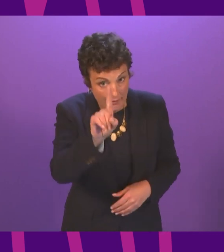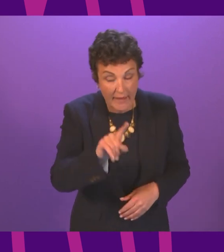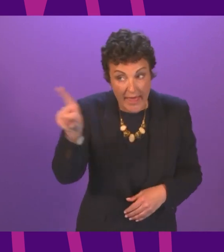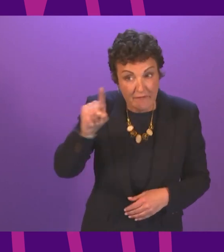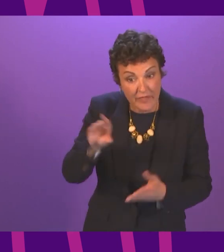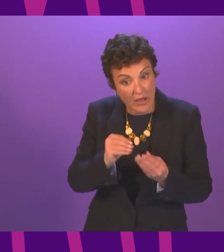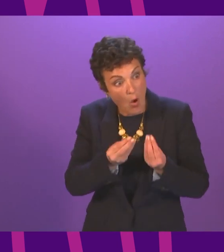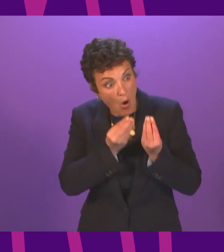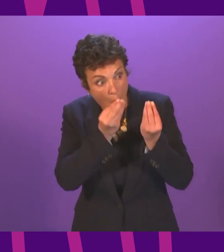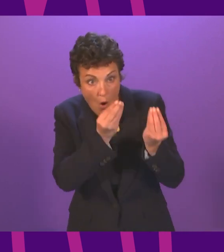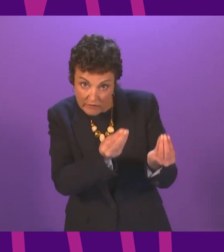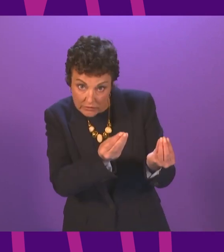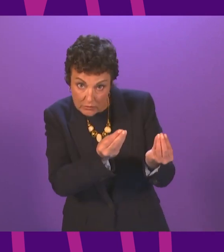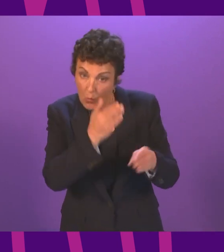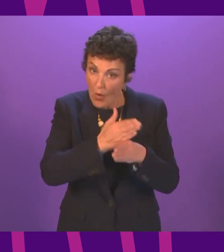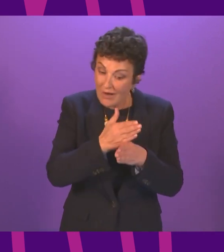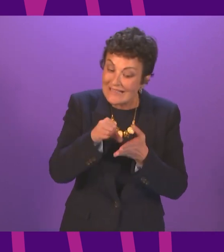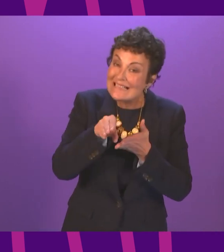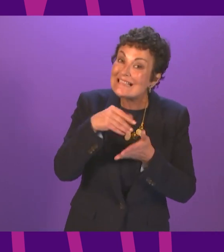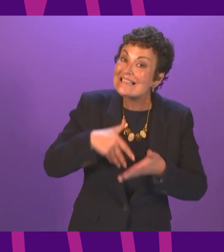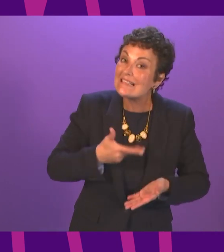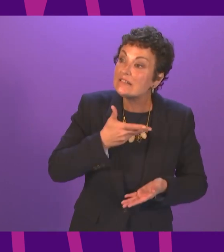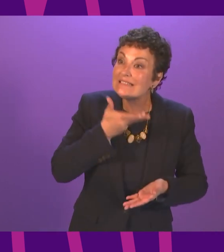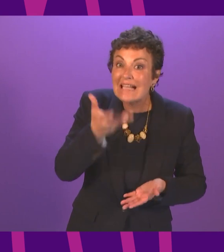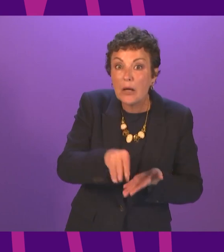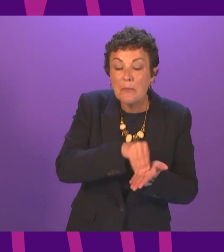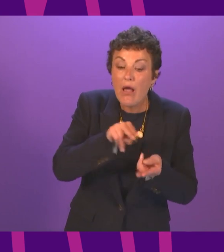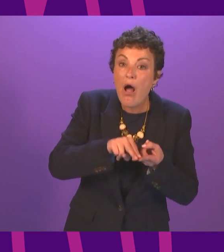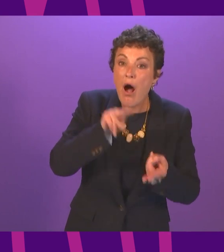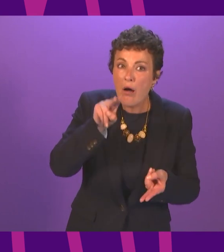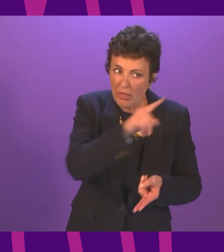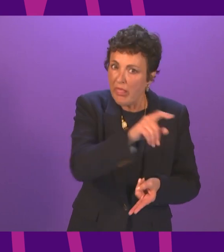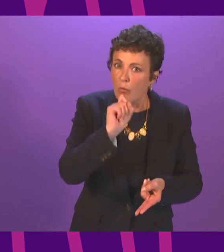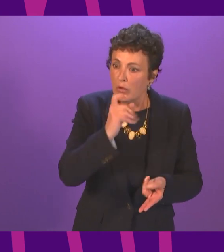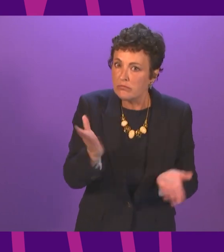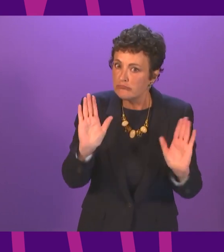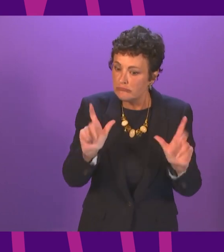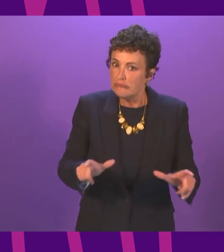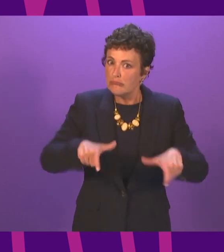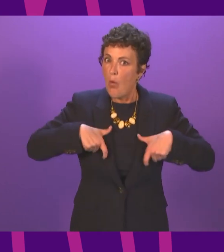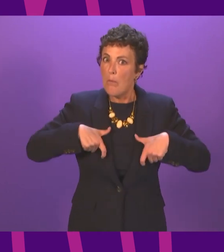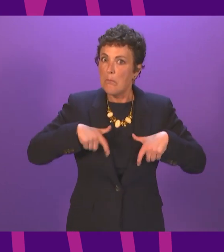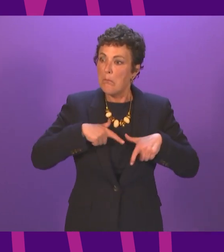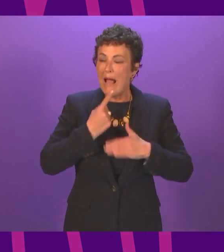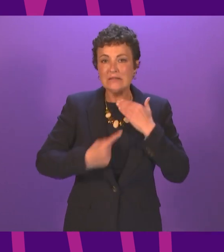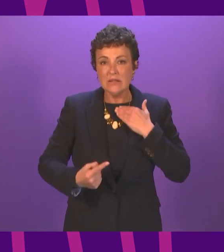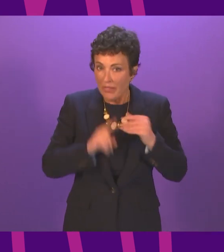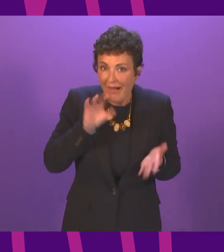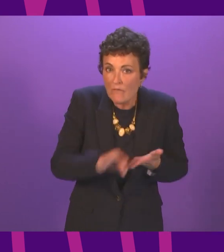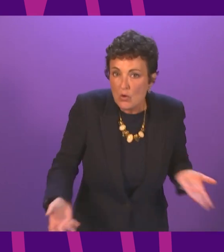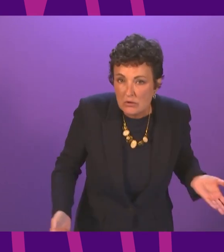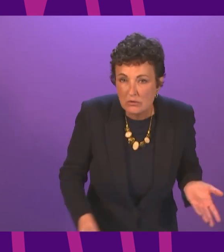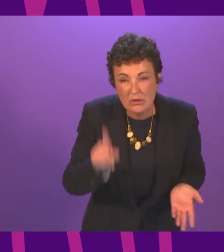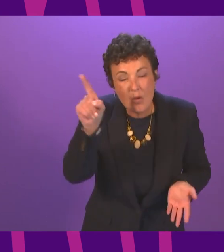available workers with symptoms could have self isolated Westminster spent £37